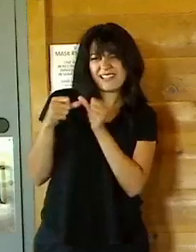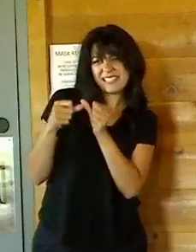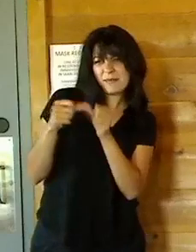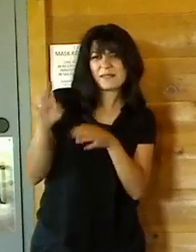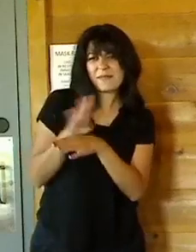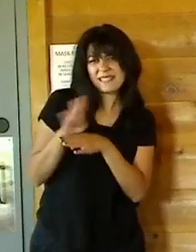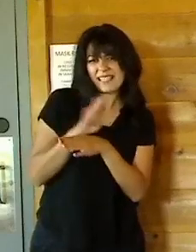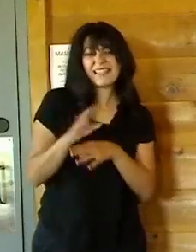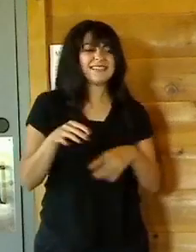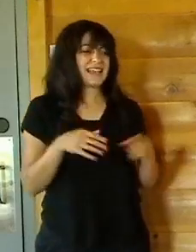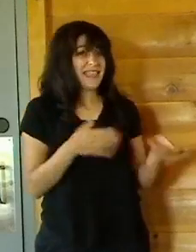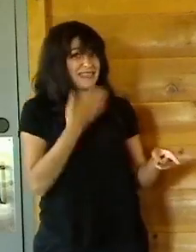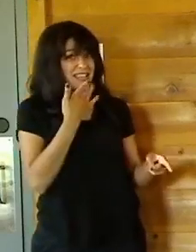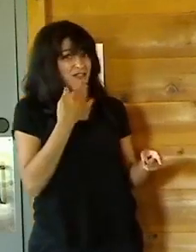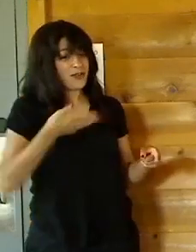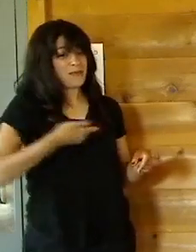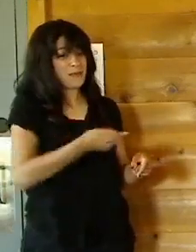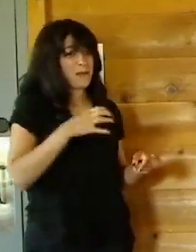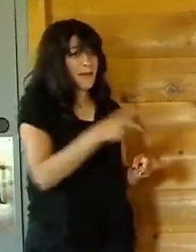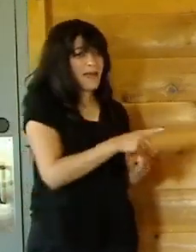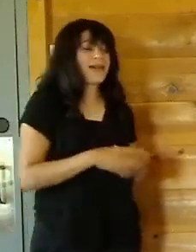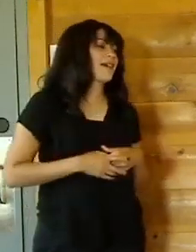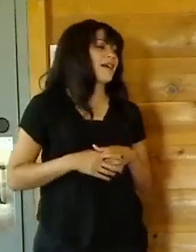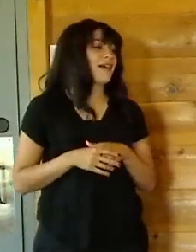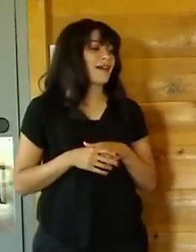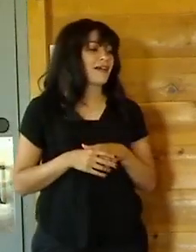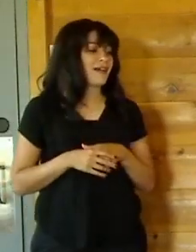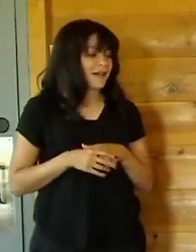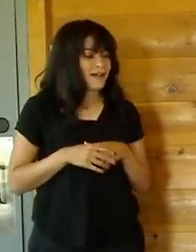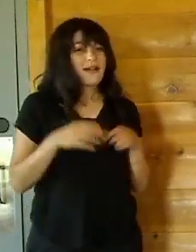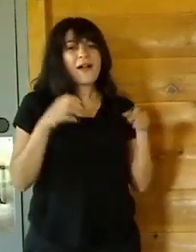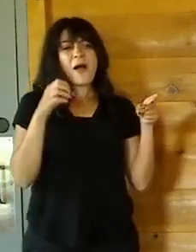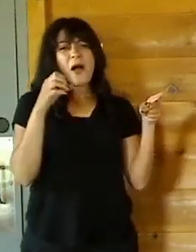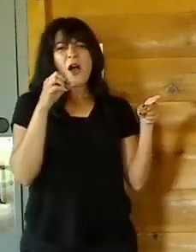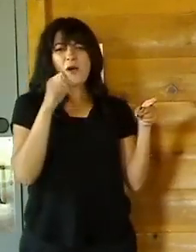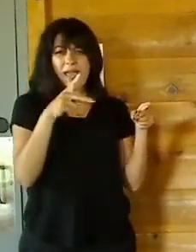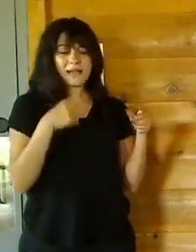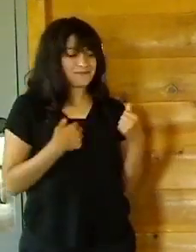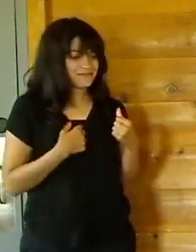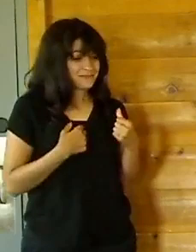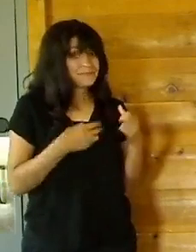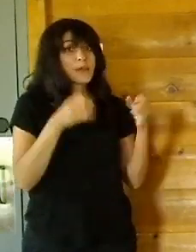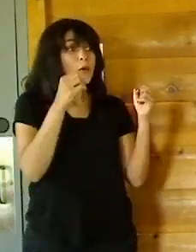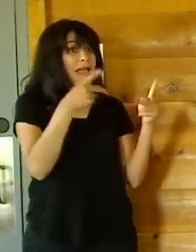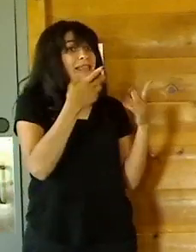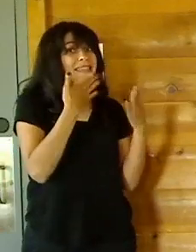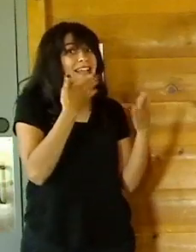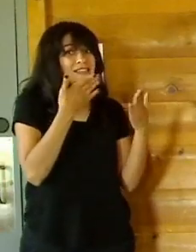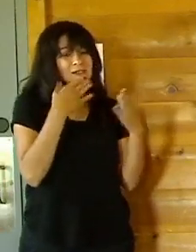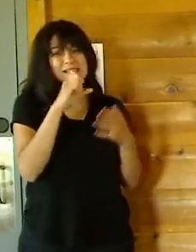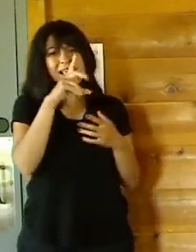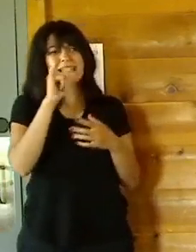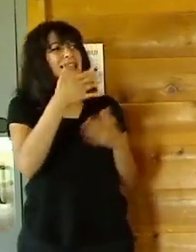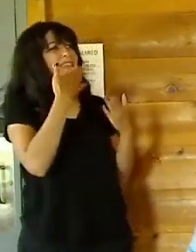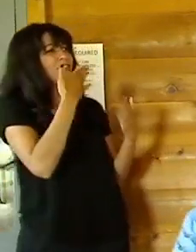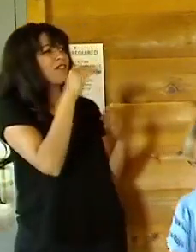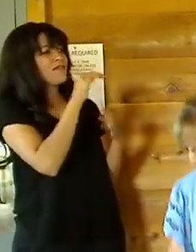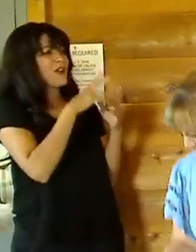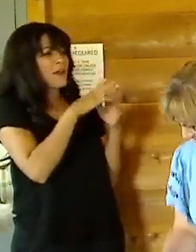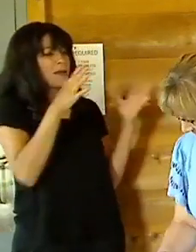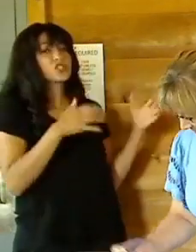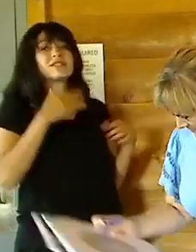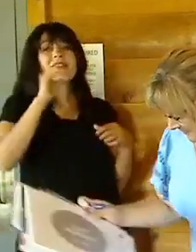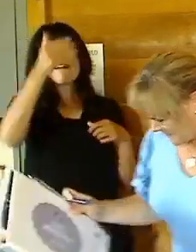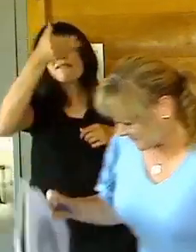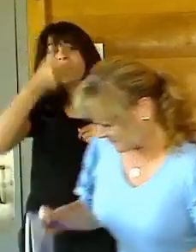being back in the park. Hey, absolutely. Oh, good. I'm happy to answer that question. So anyway, thanks very much. We appreciate it, Sandy. I'm going to invite